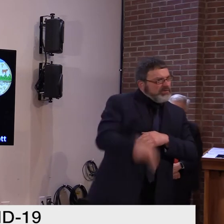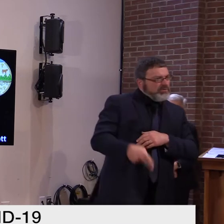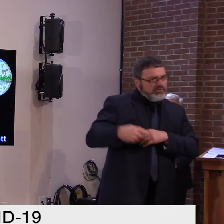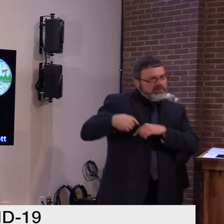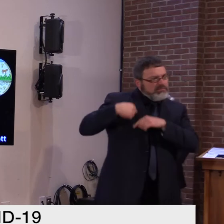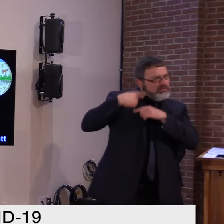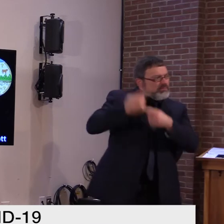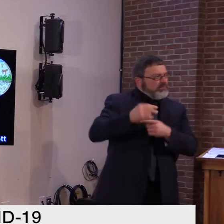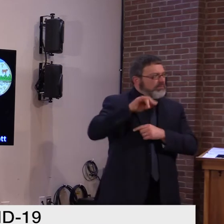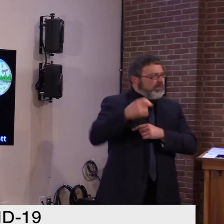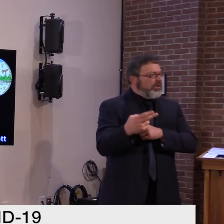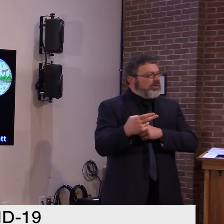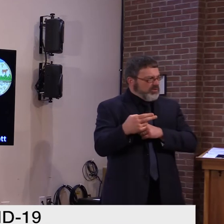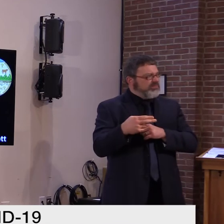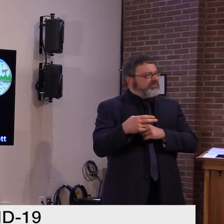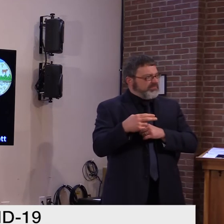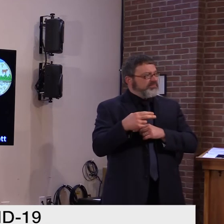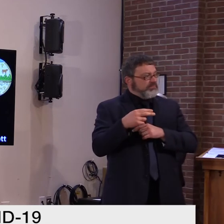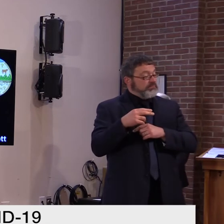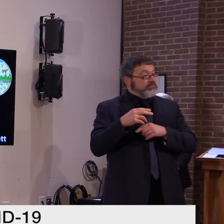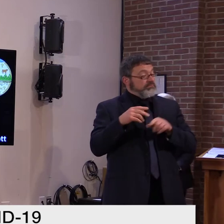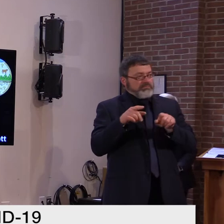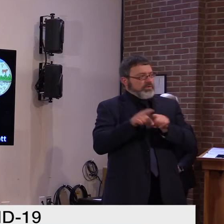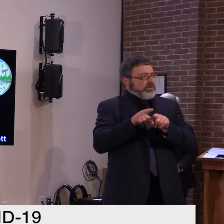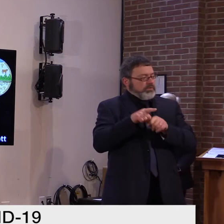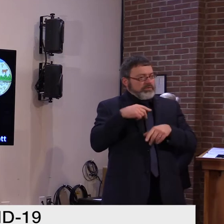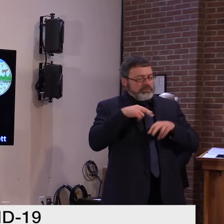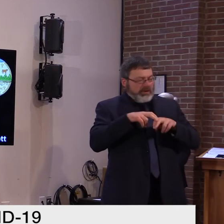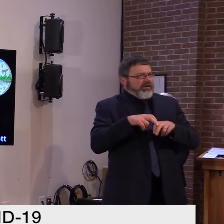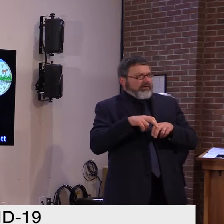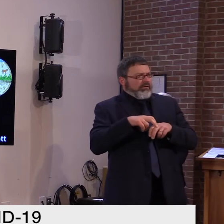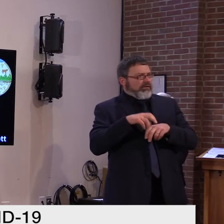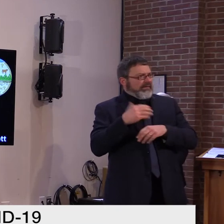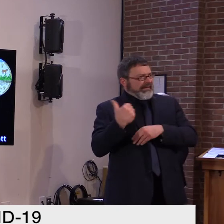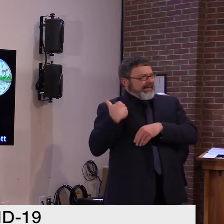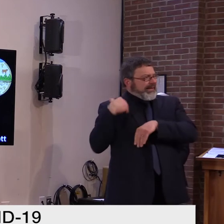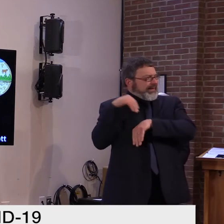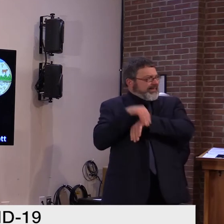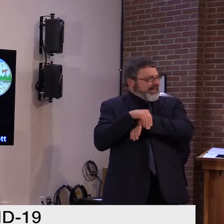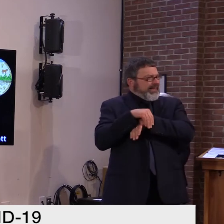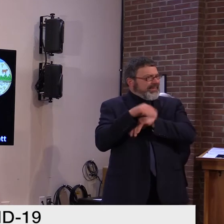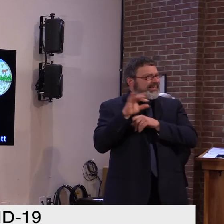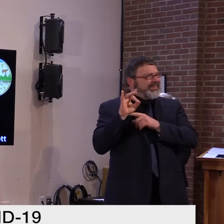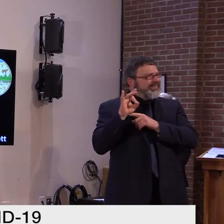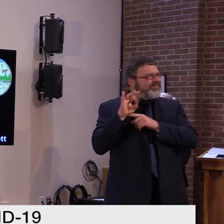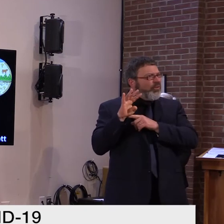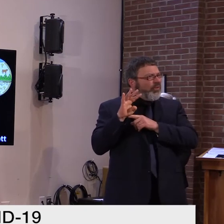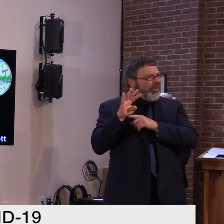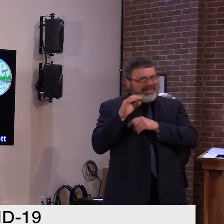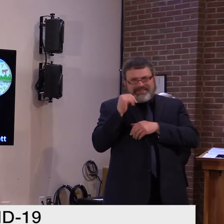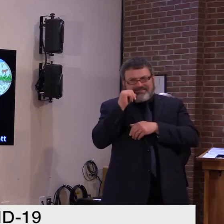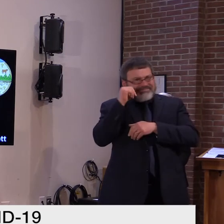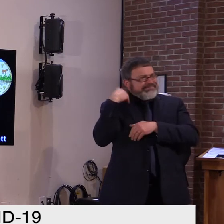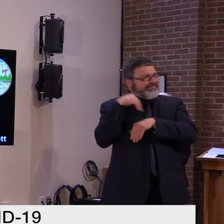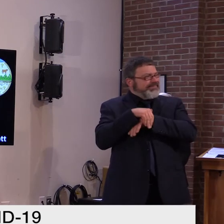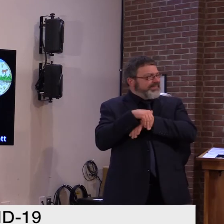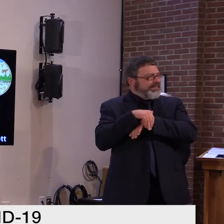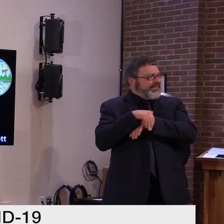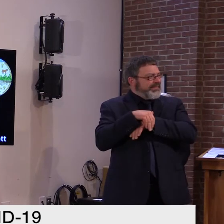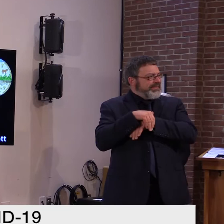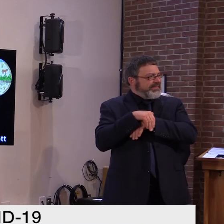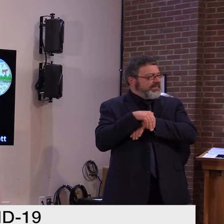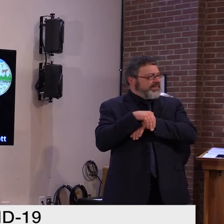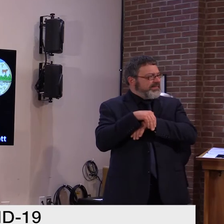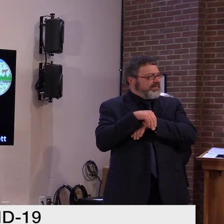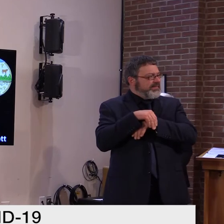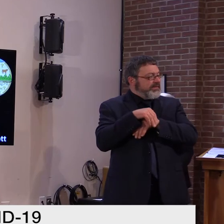recorded. Hospitalizations, too, are on the rise, with a total reported today of 21.